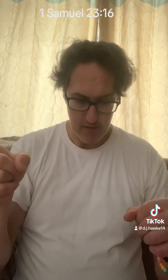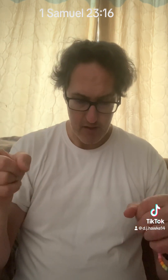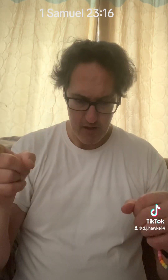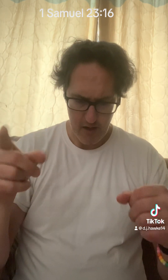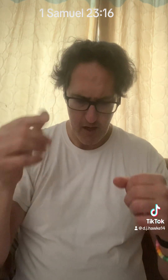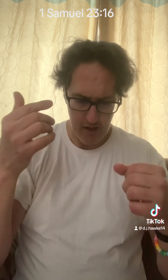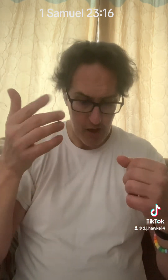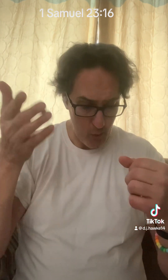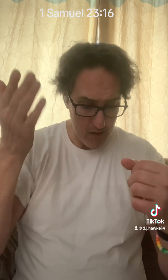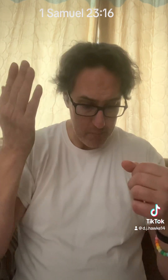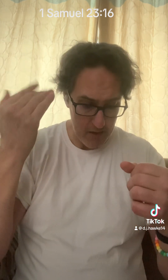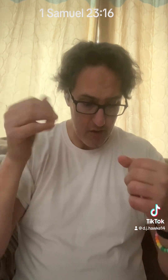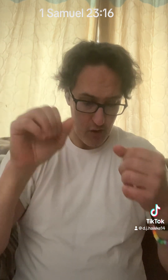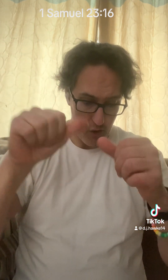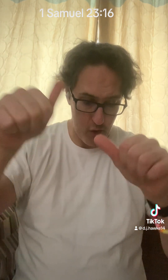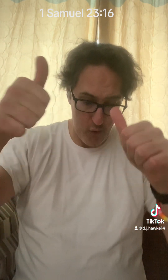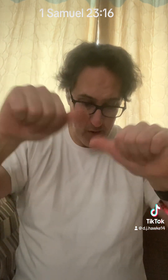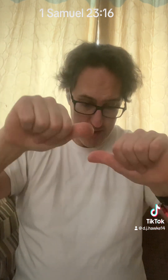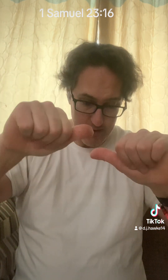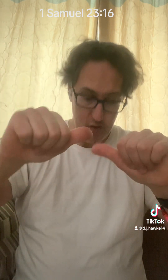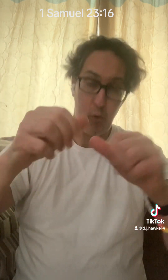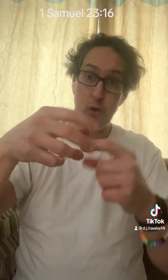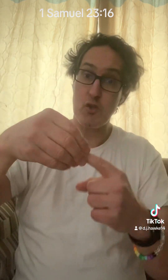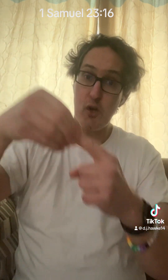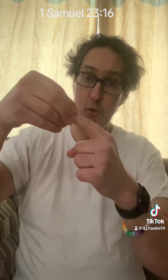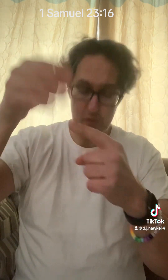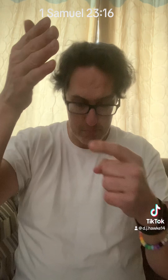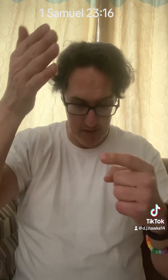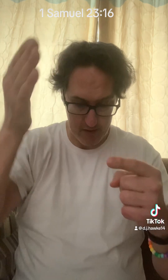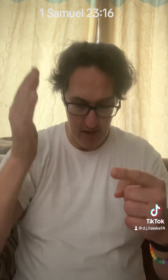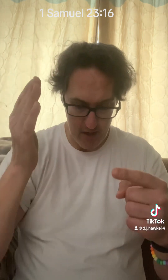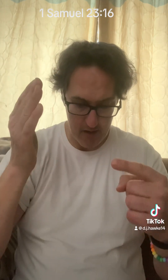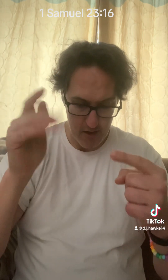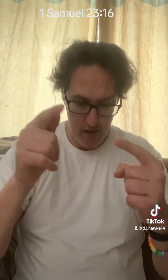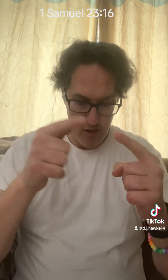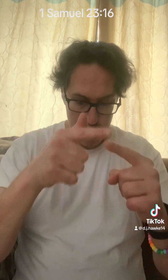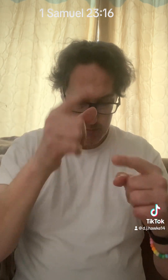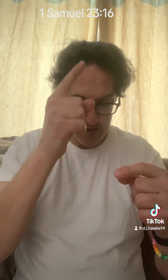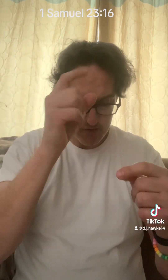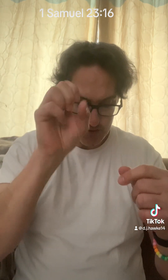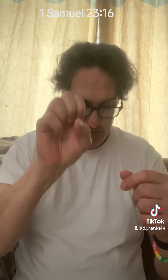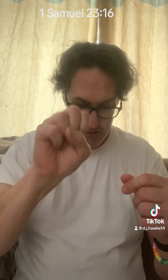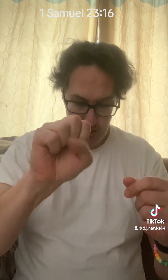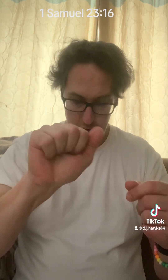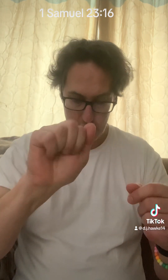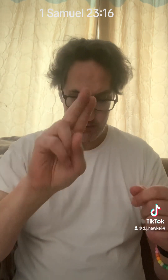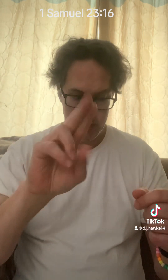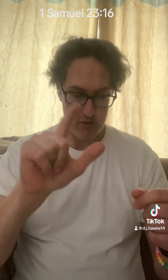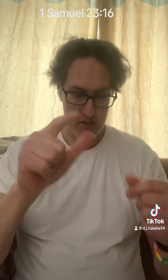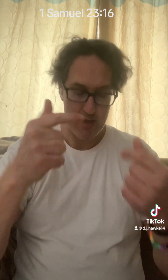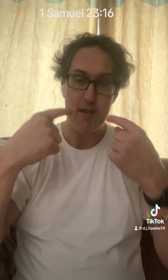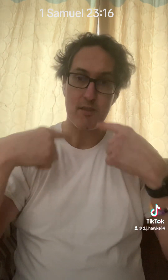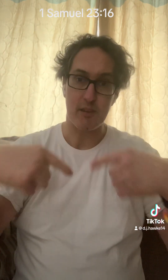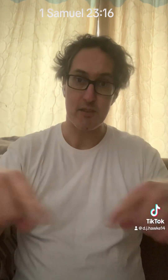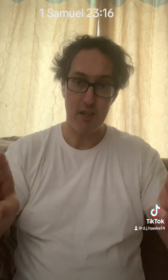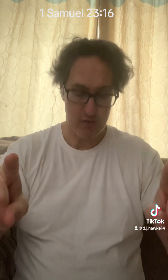had already been anointed or chosen by God to be Saul's successor